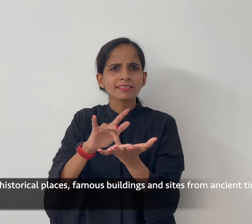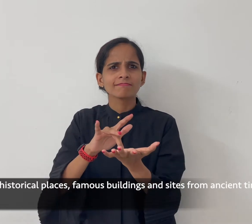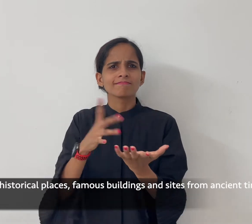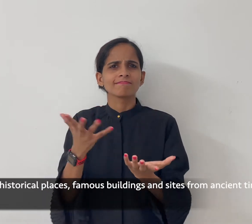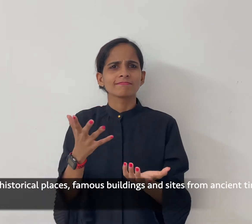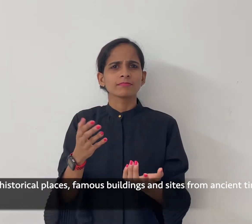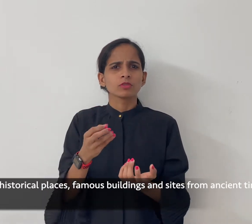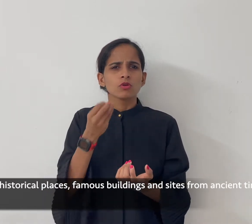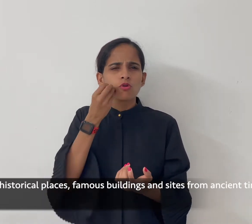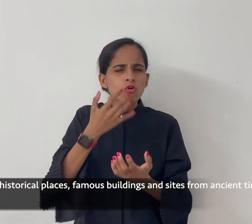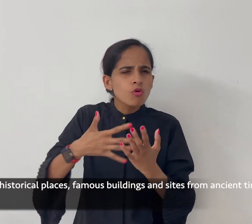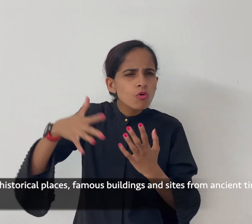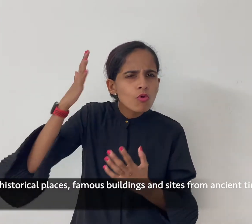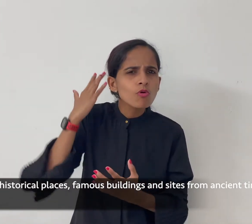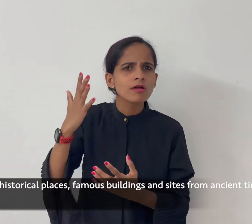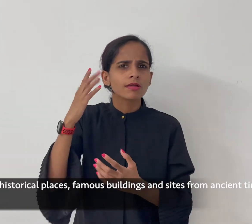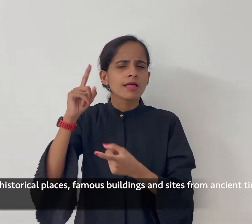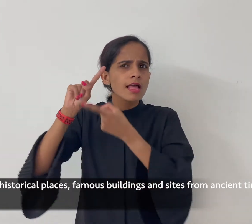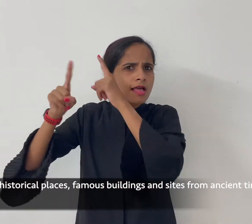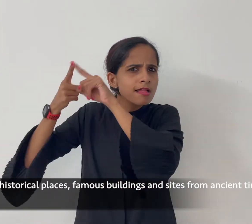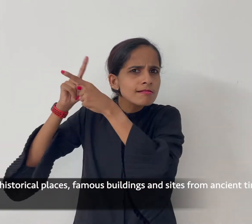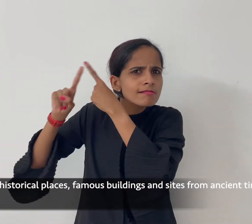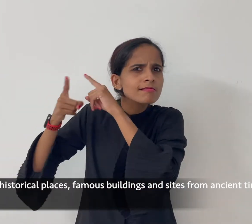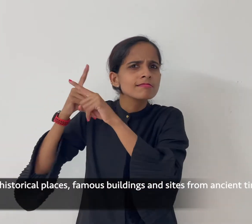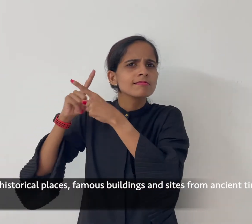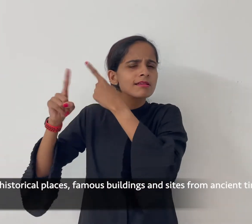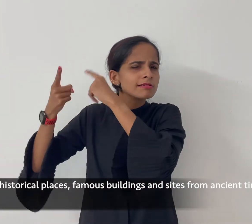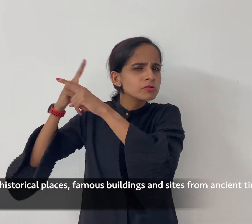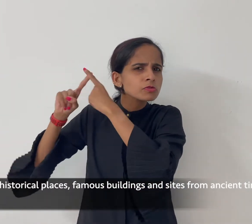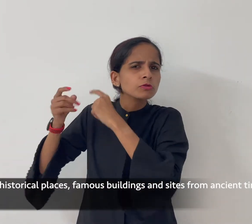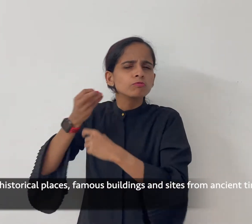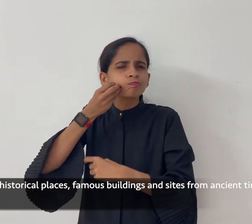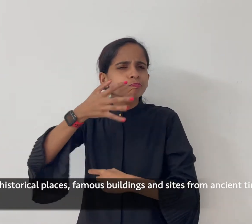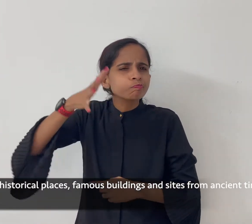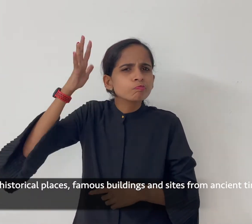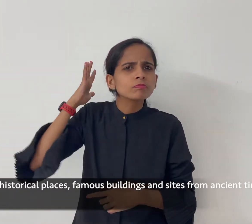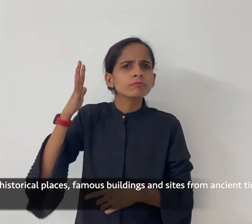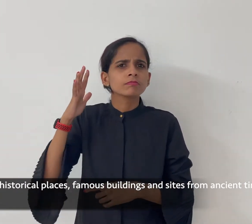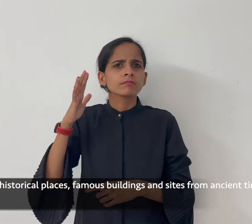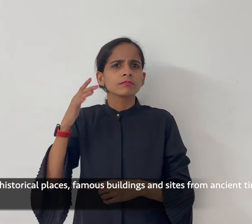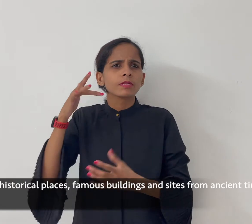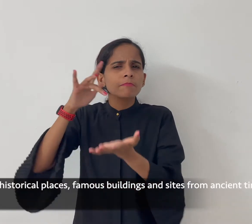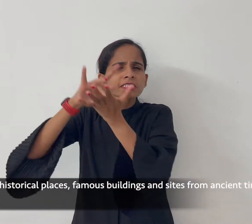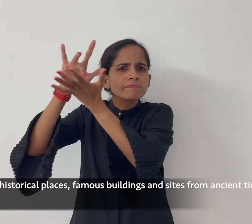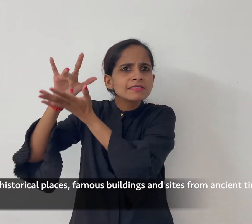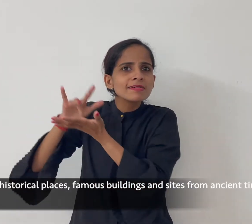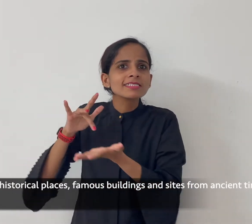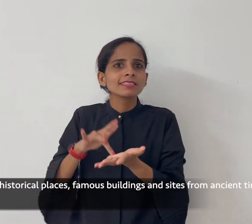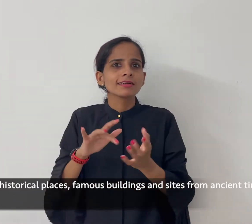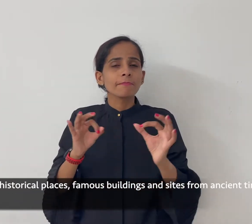places, famous buildings